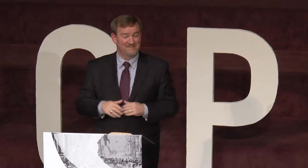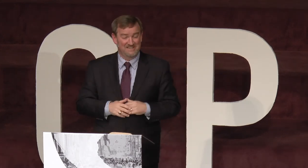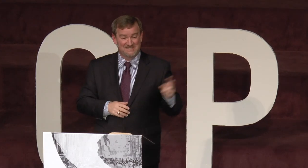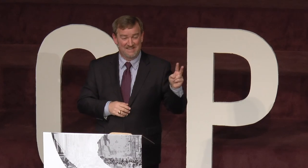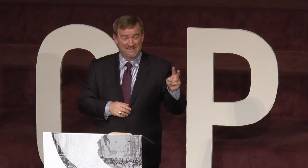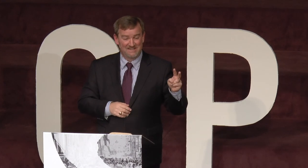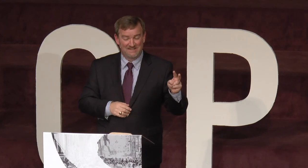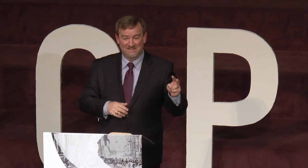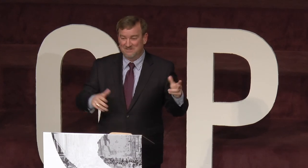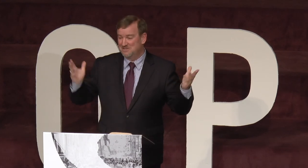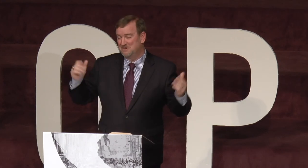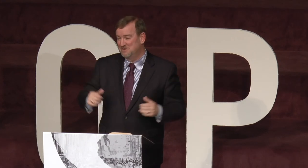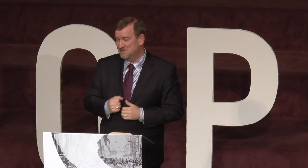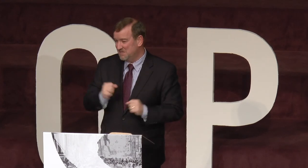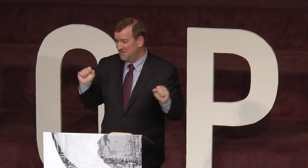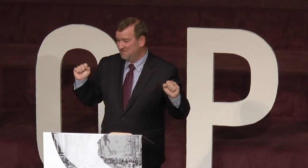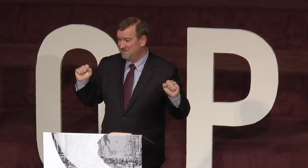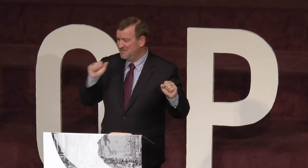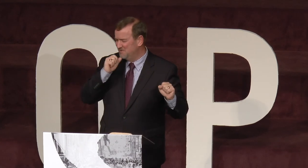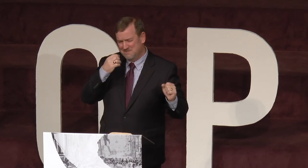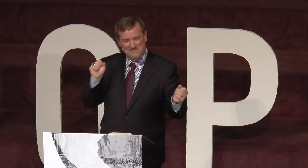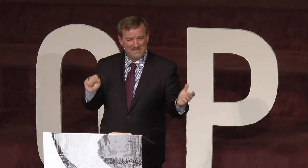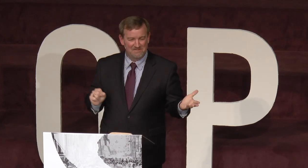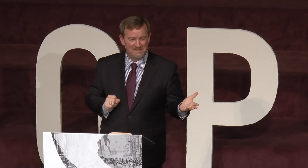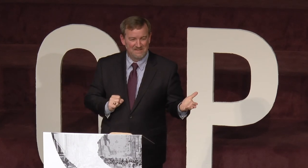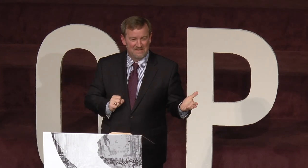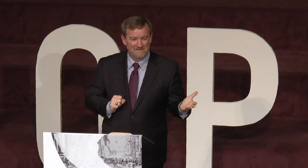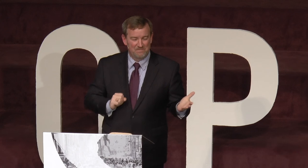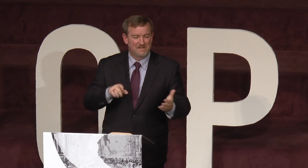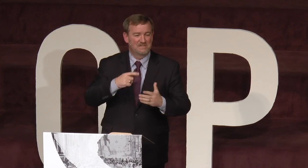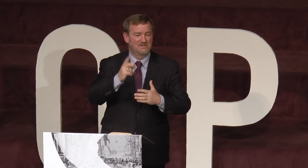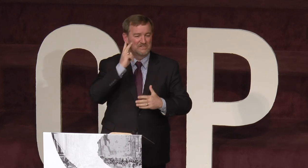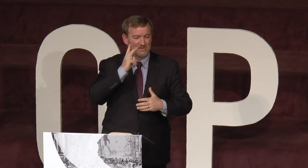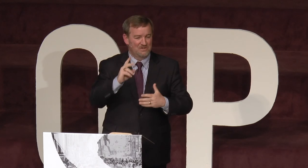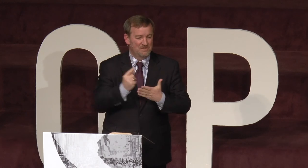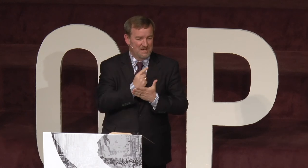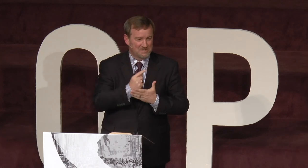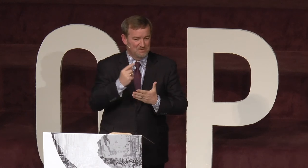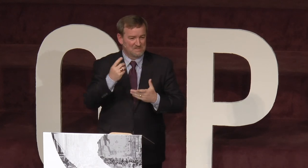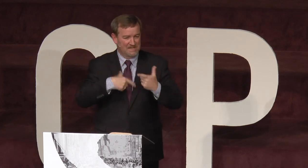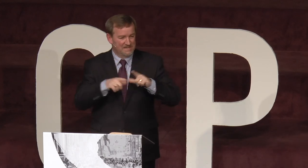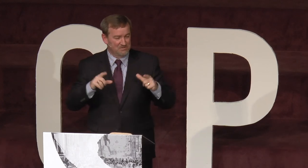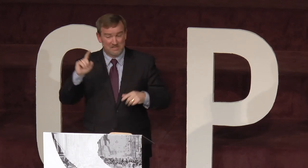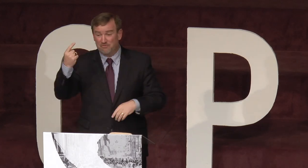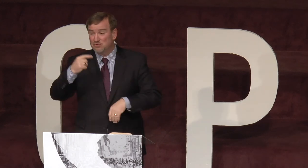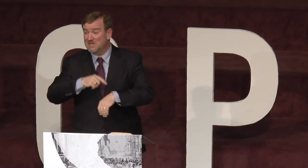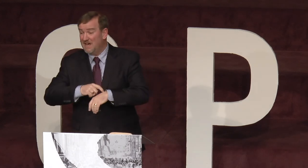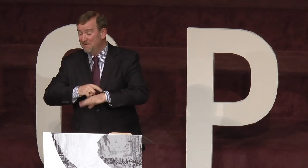his head. And she thought he was saved. And he wasn't saved. Not until he saw the gospel in sign language. And the first time,